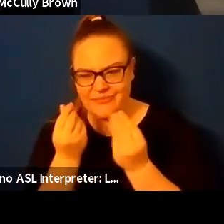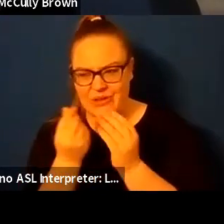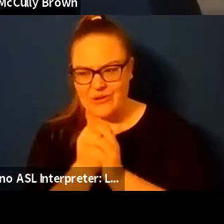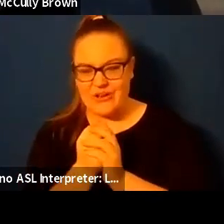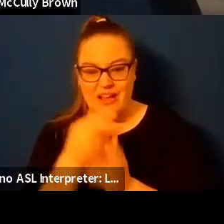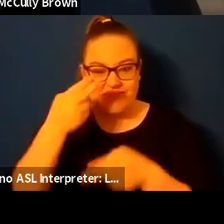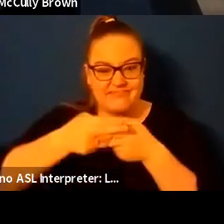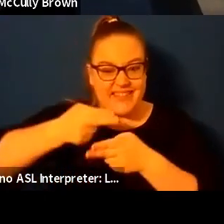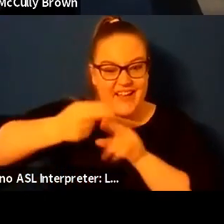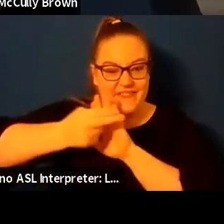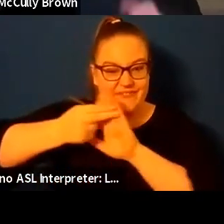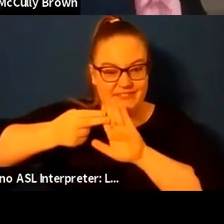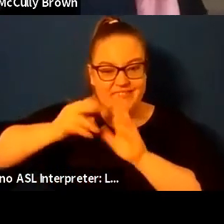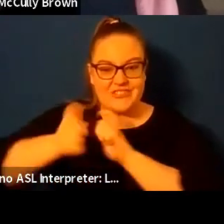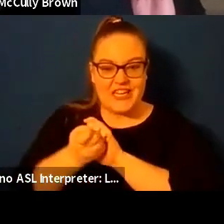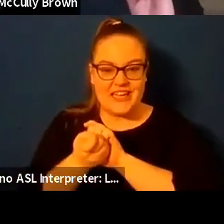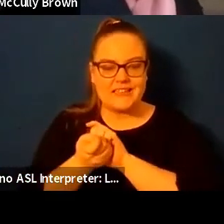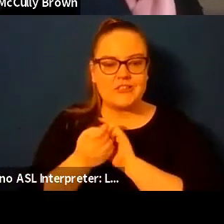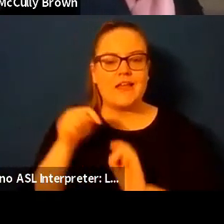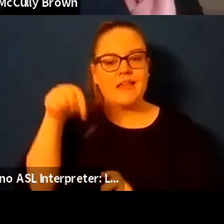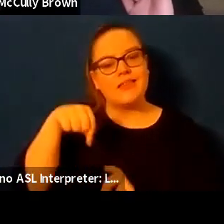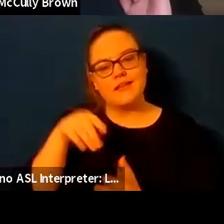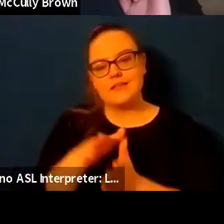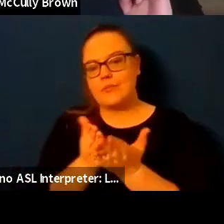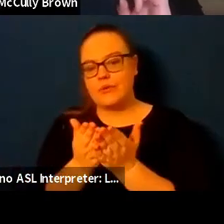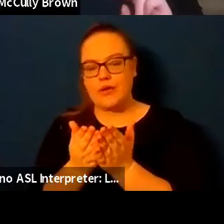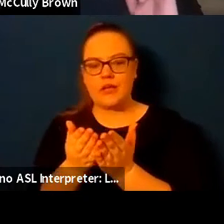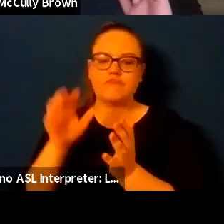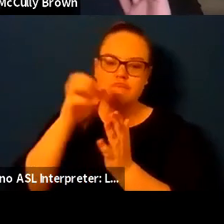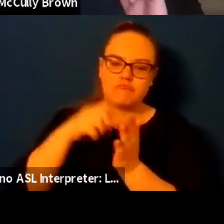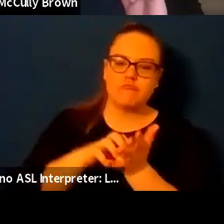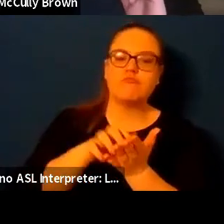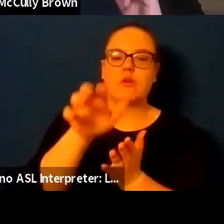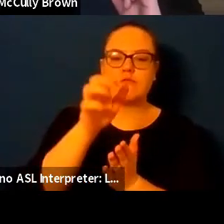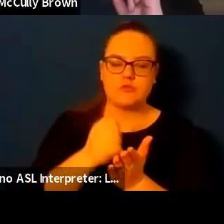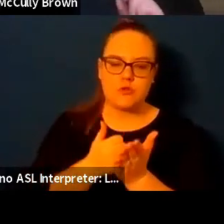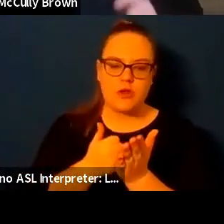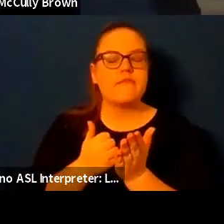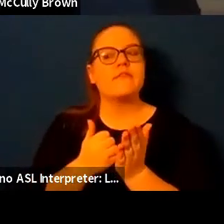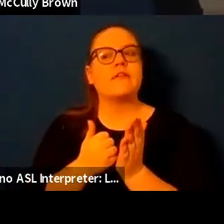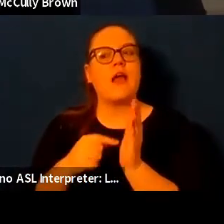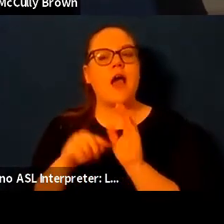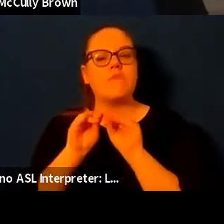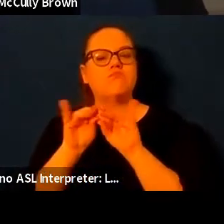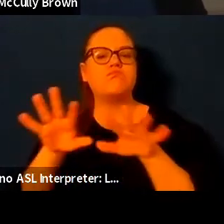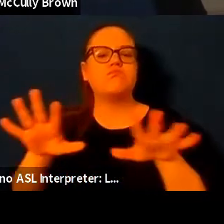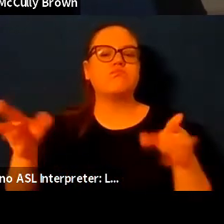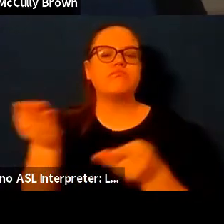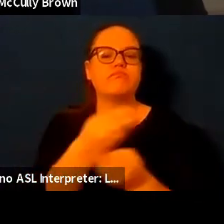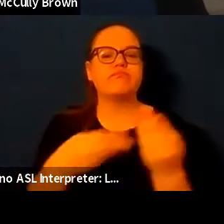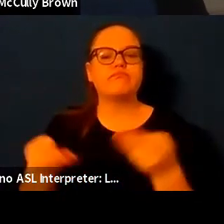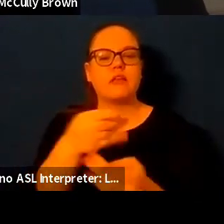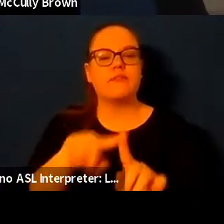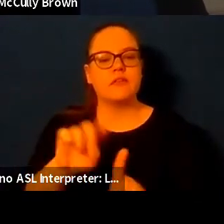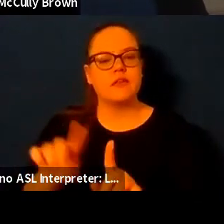change this manuscript circulated um for a while as patient ears for a long time as relic and the